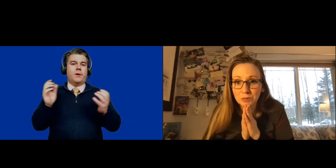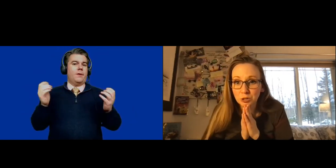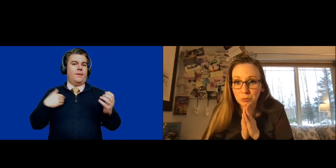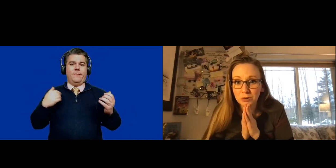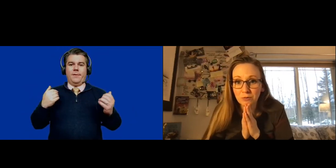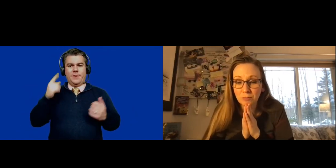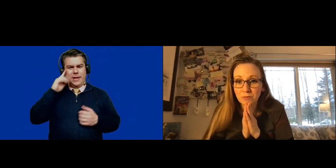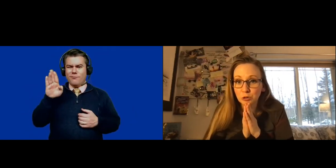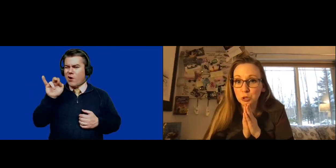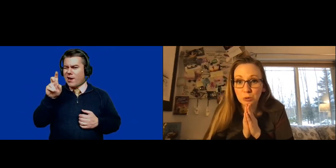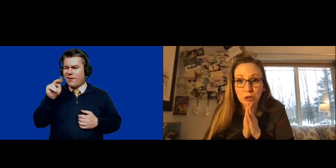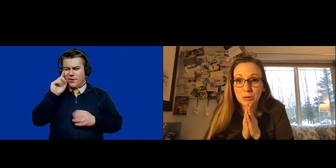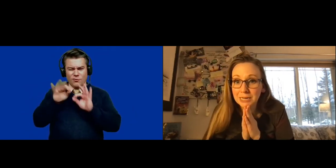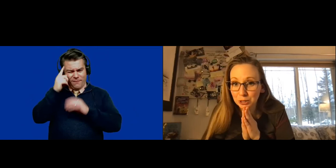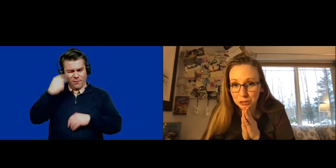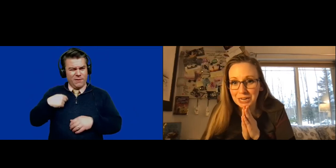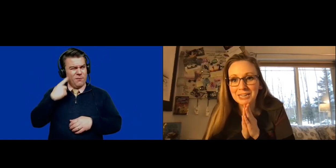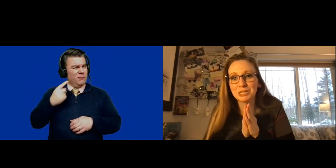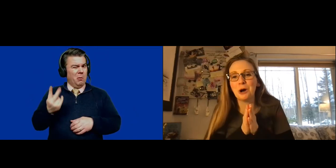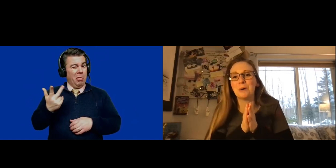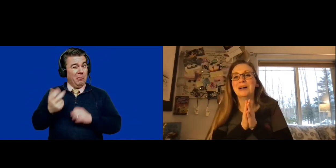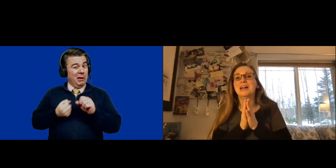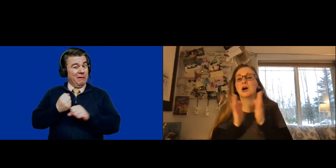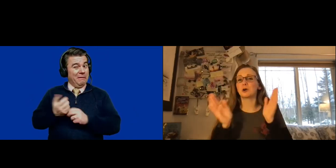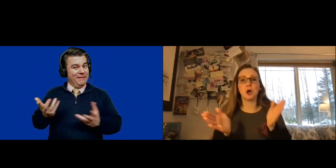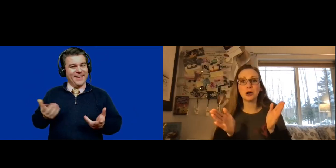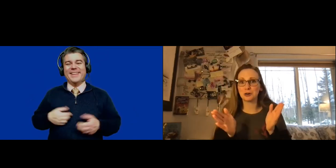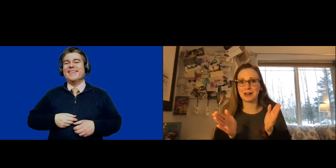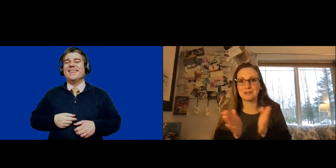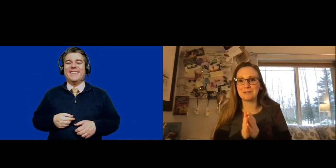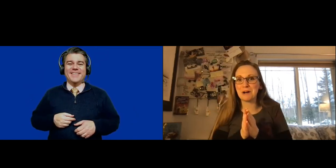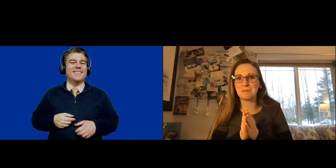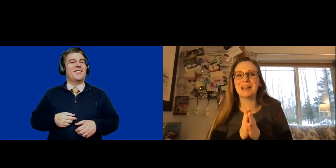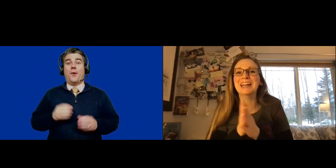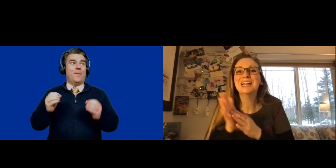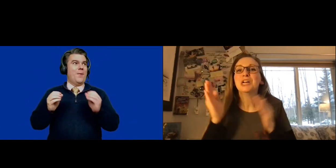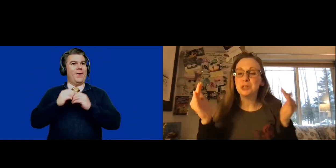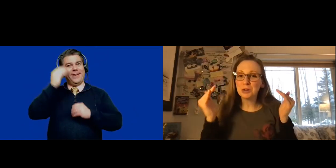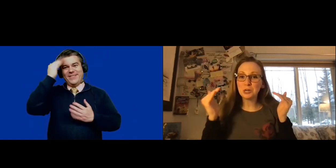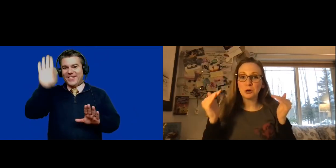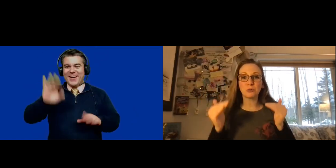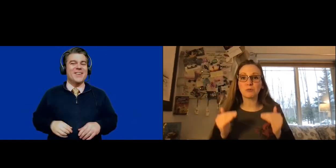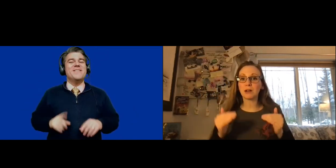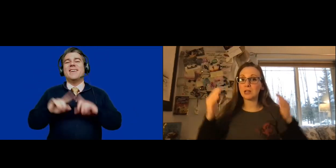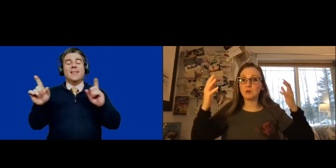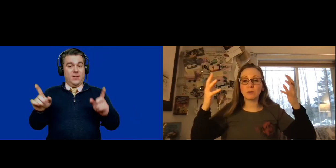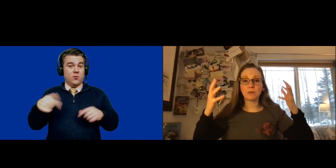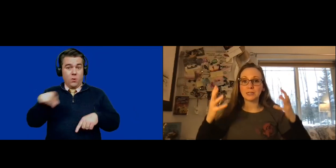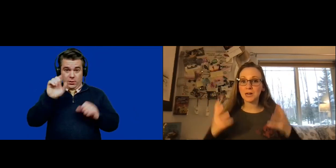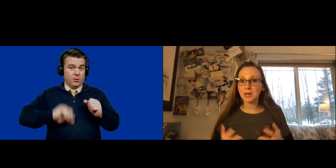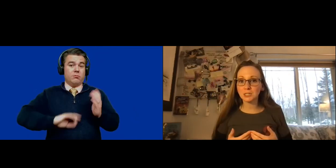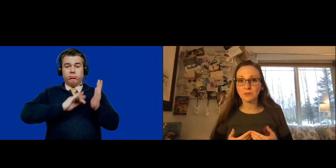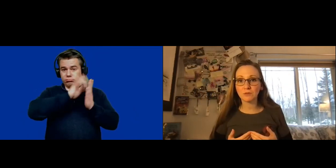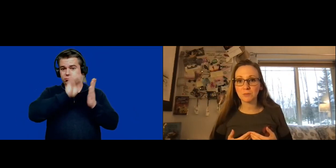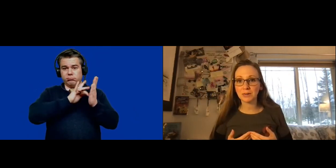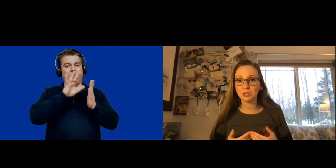Brandon's been interpreting for me for two or three years or longer. I don't know, but you can go through there and you can